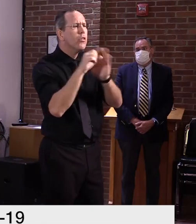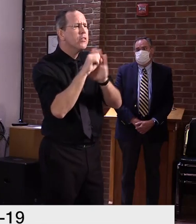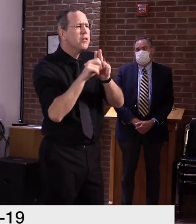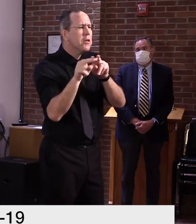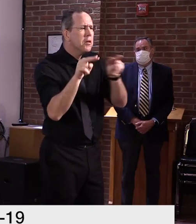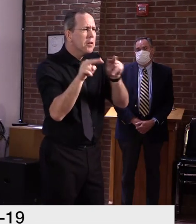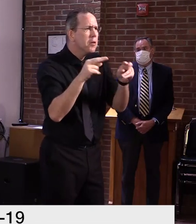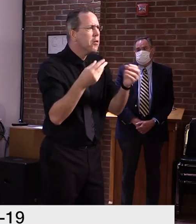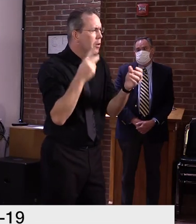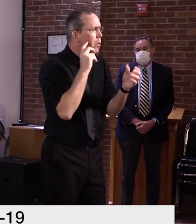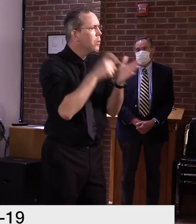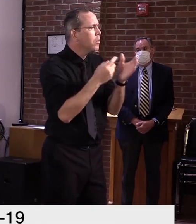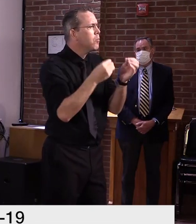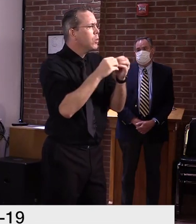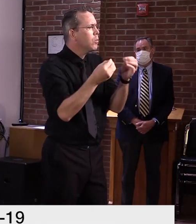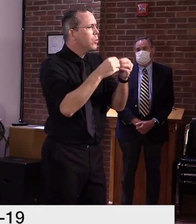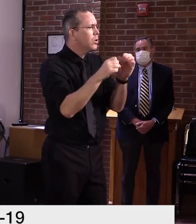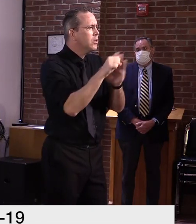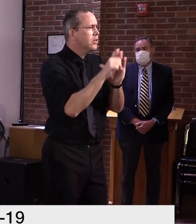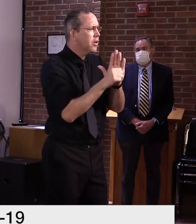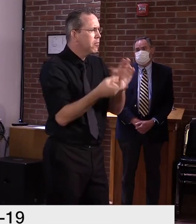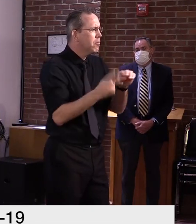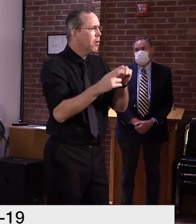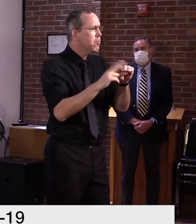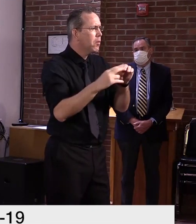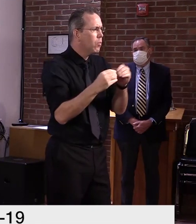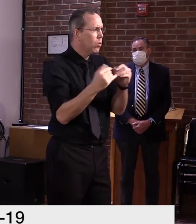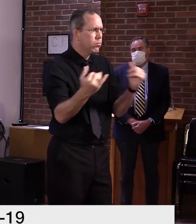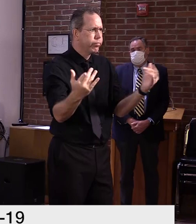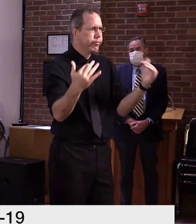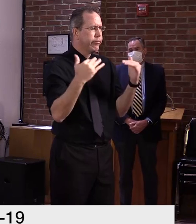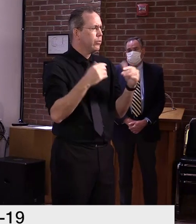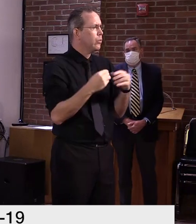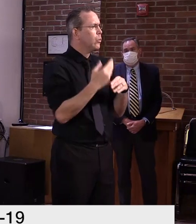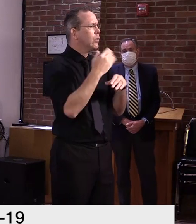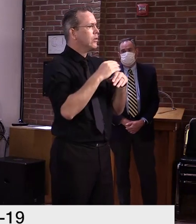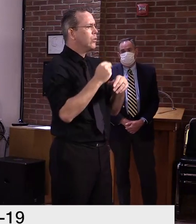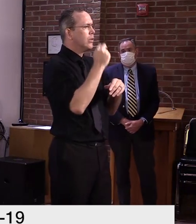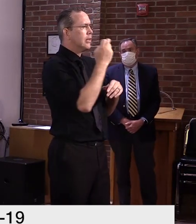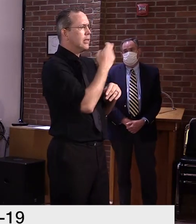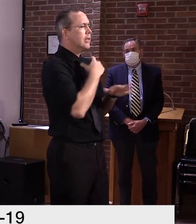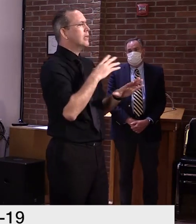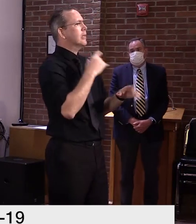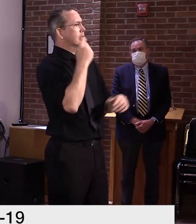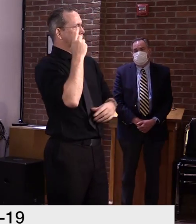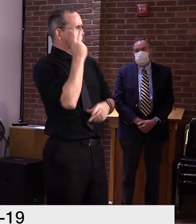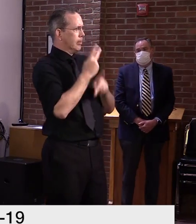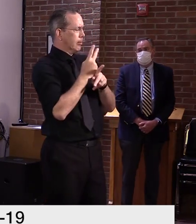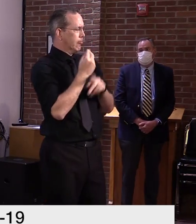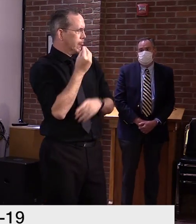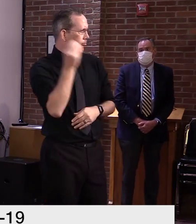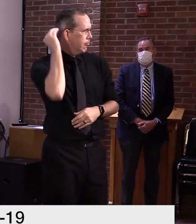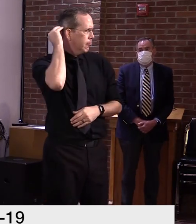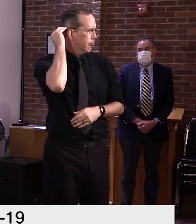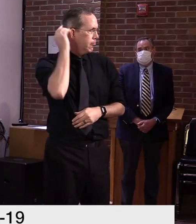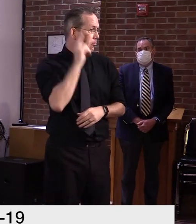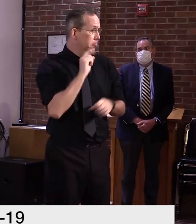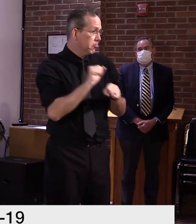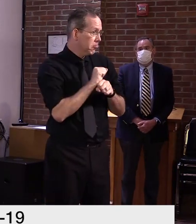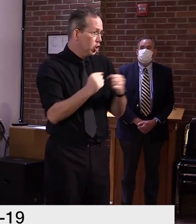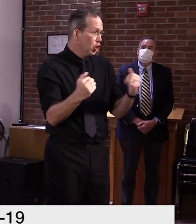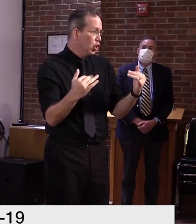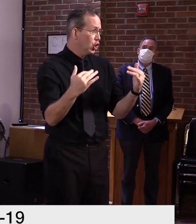it's another measure we could put in place if we have to. And we might just do that. But, but again,